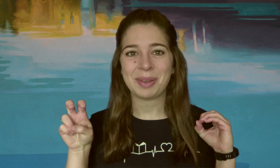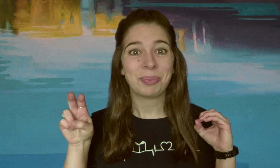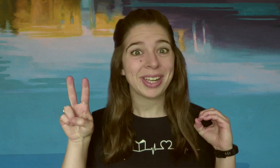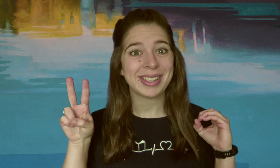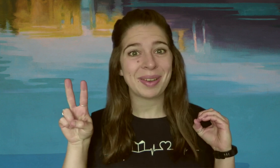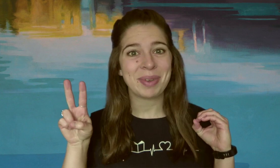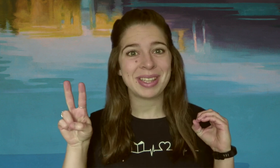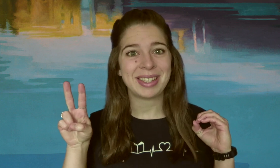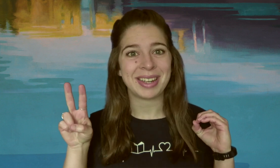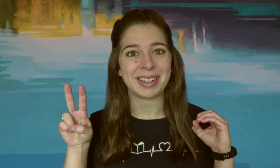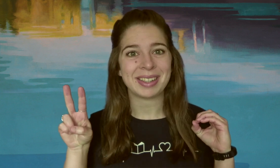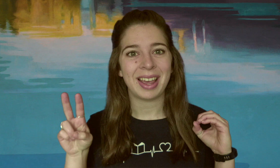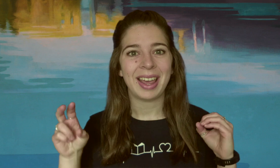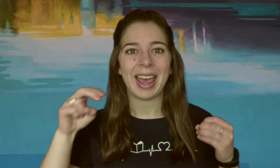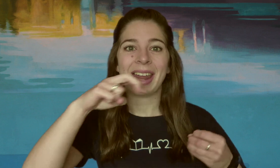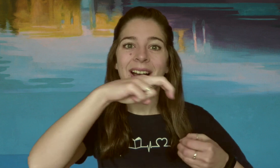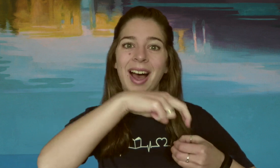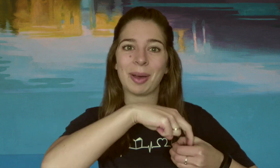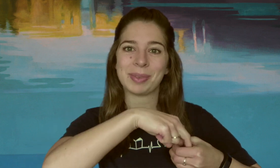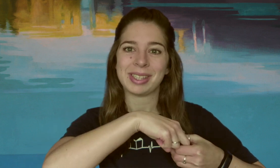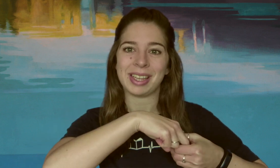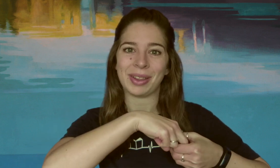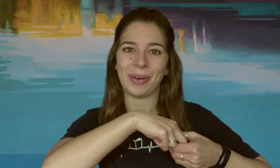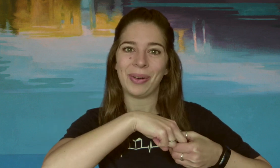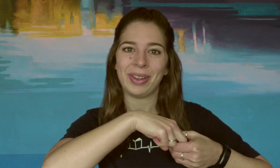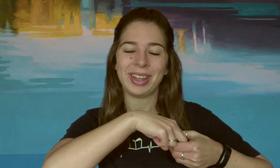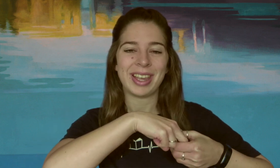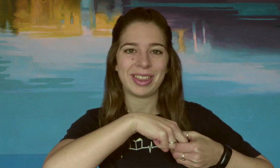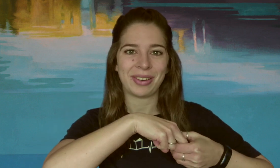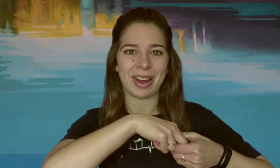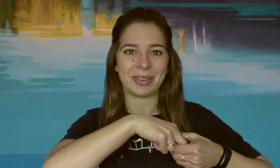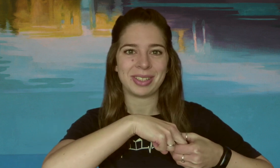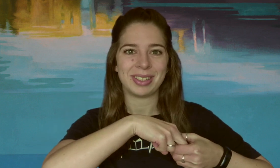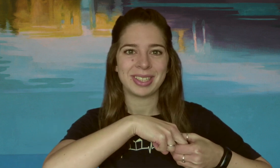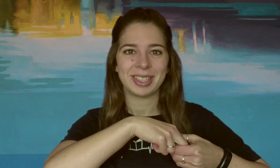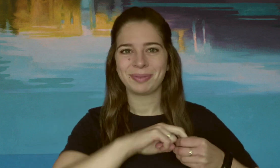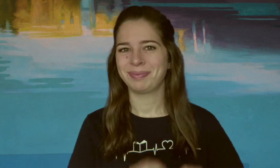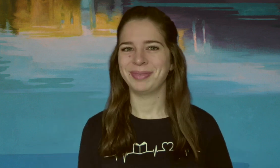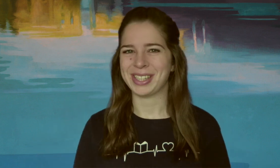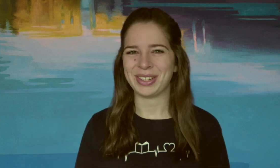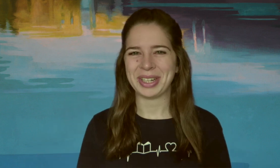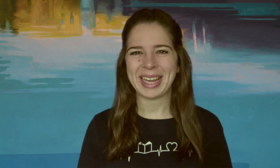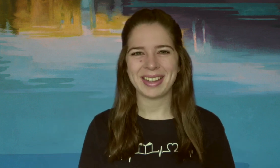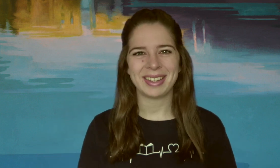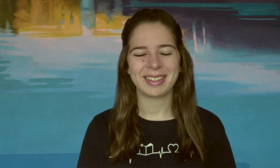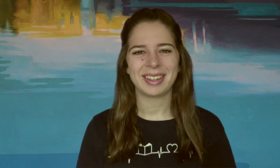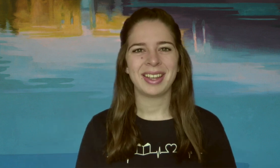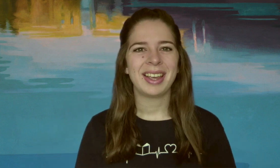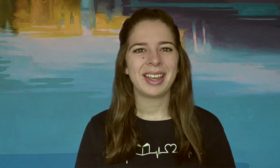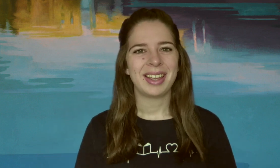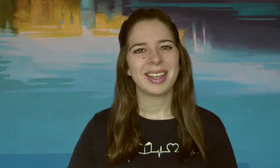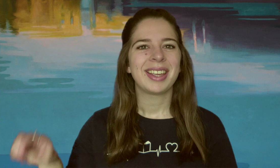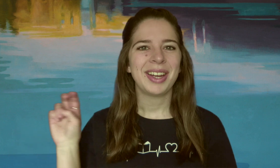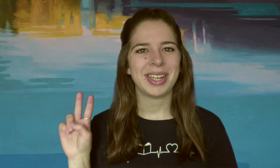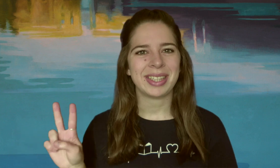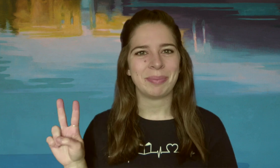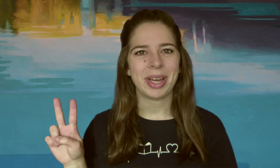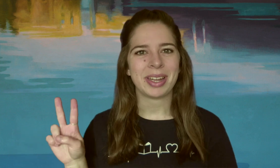he pricks up his ears and hops in the hole in the ground. Let's do it again. Here is a bunny